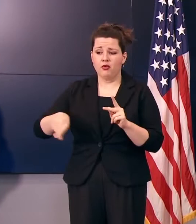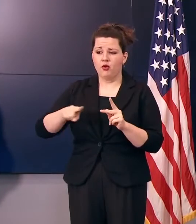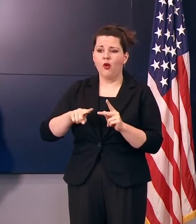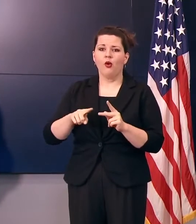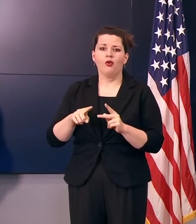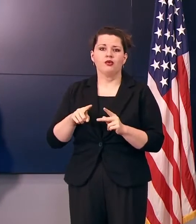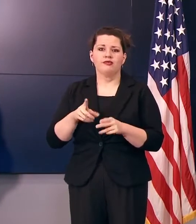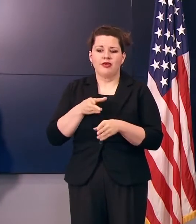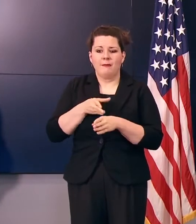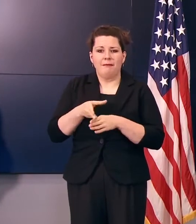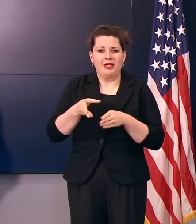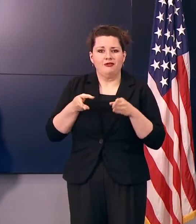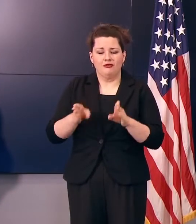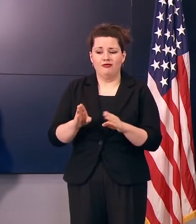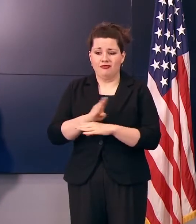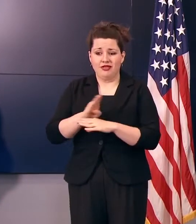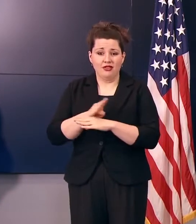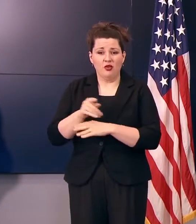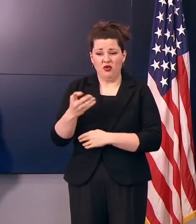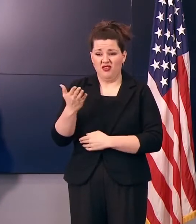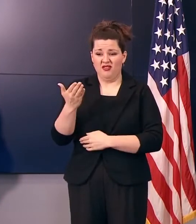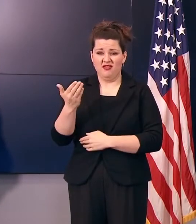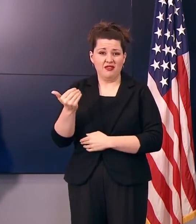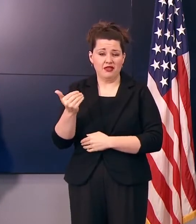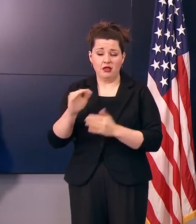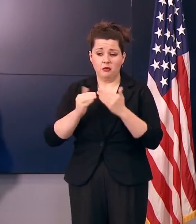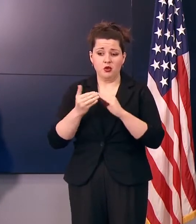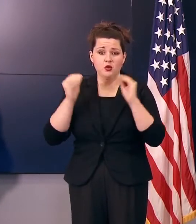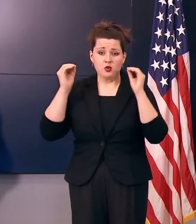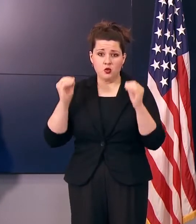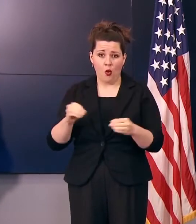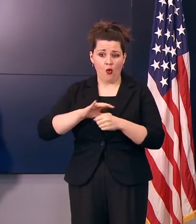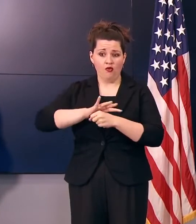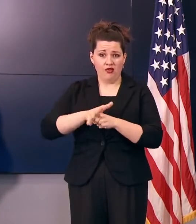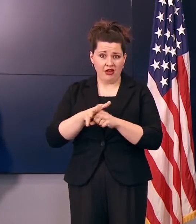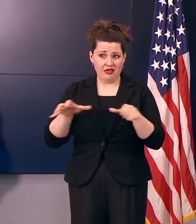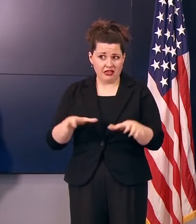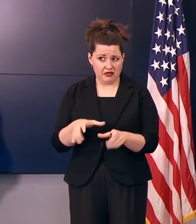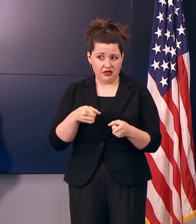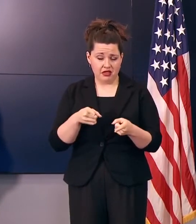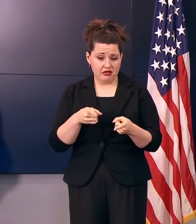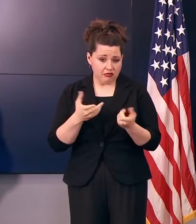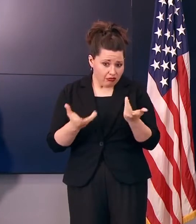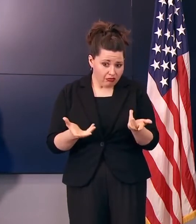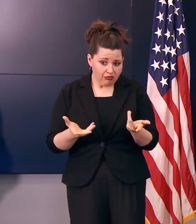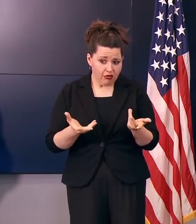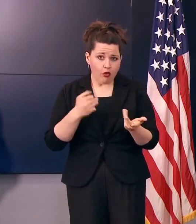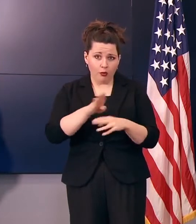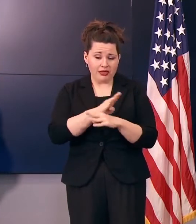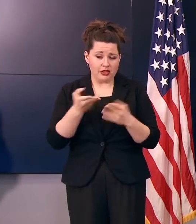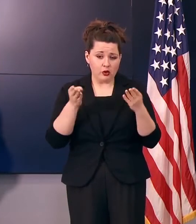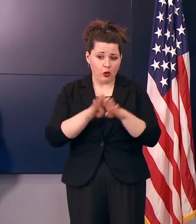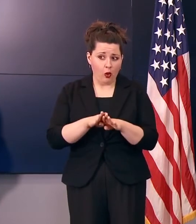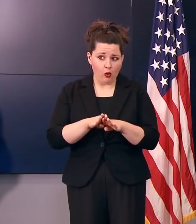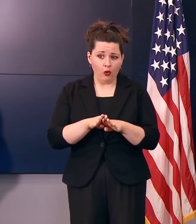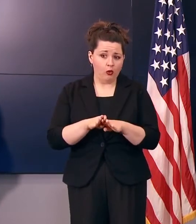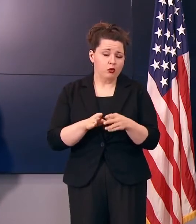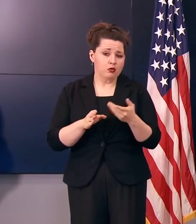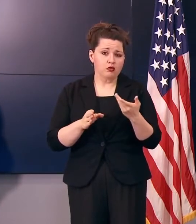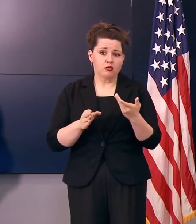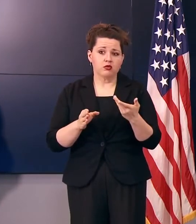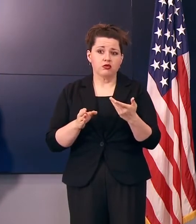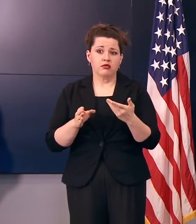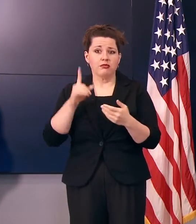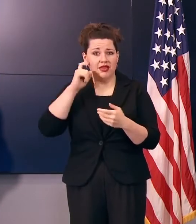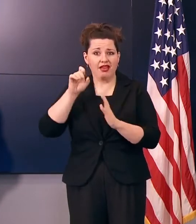businesses in those 15 communities that haven't experienced any virus activity whatsoever, you know, they've been shut down based on kind of some